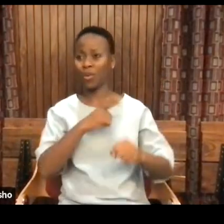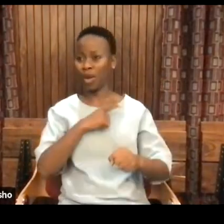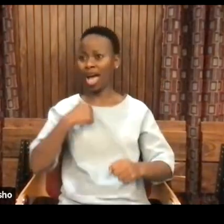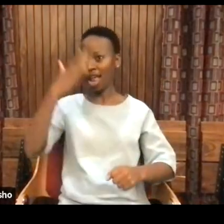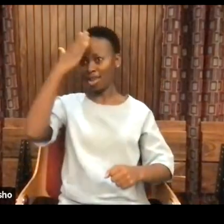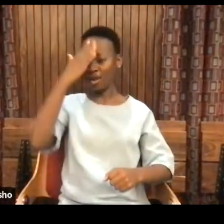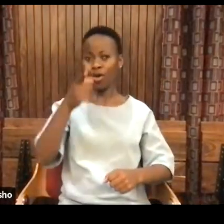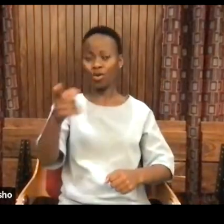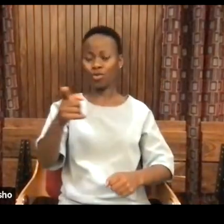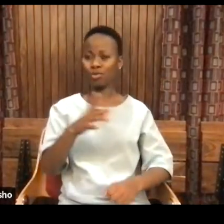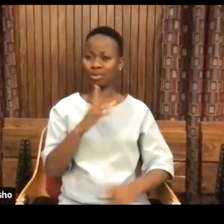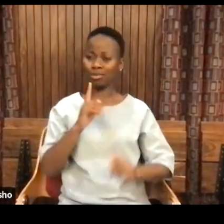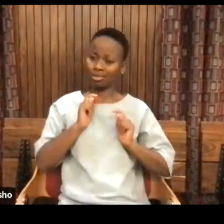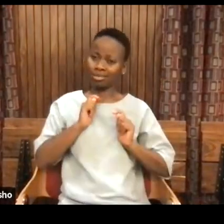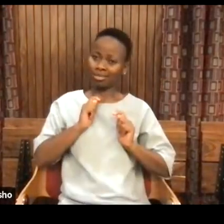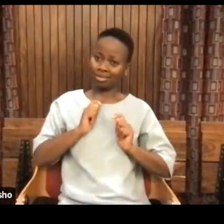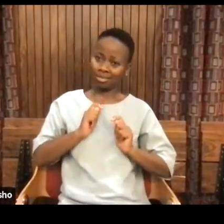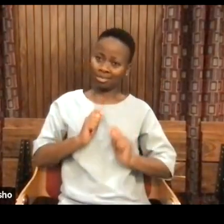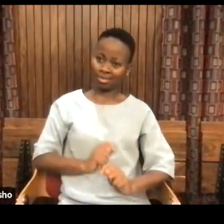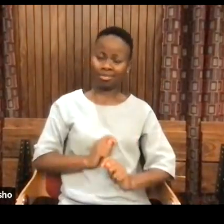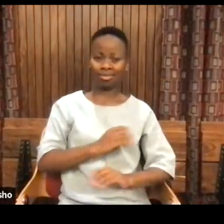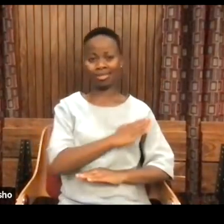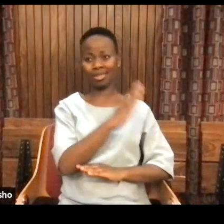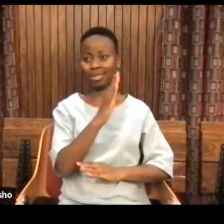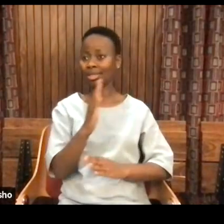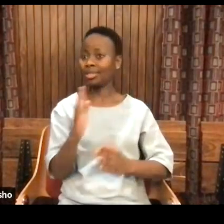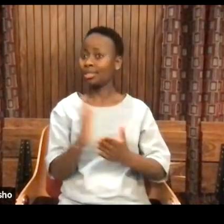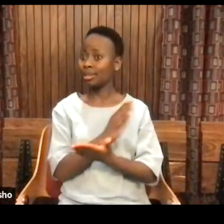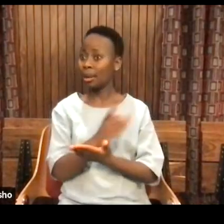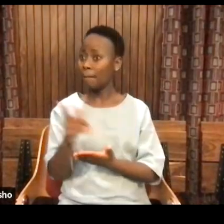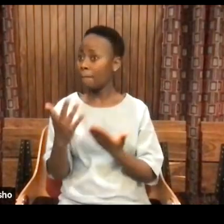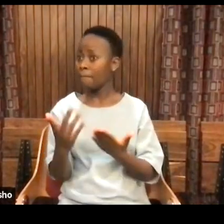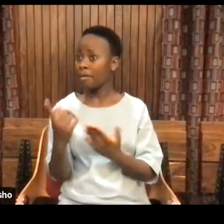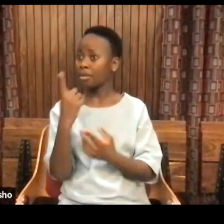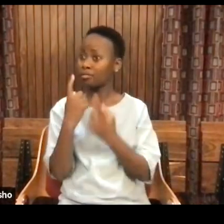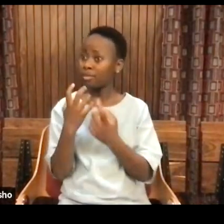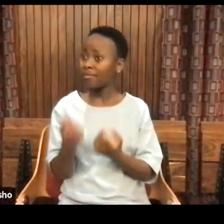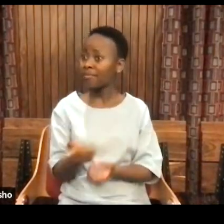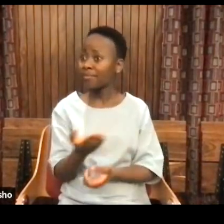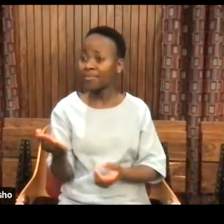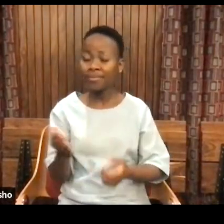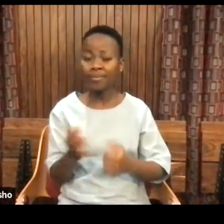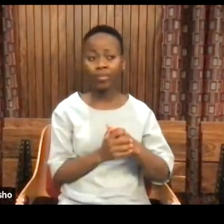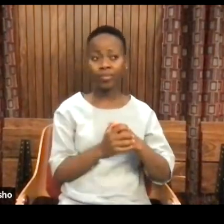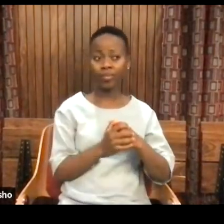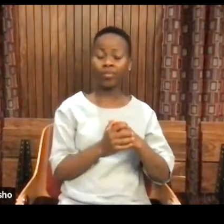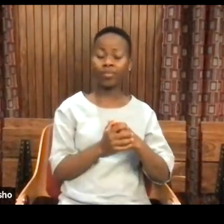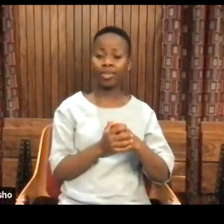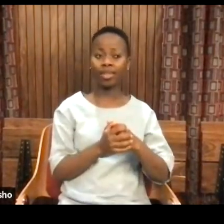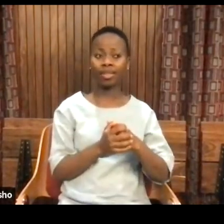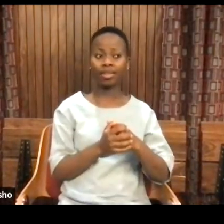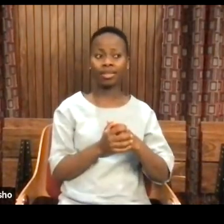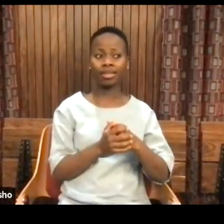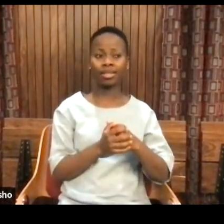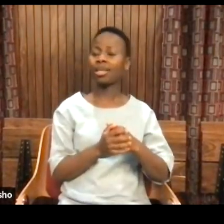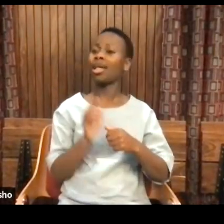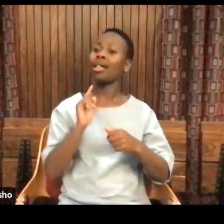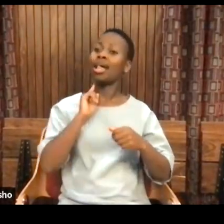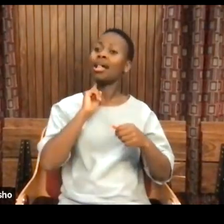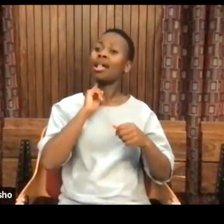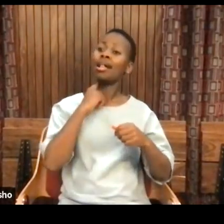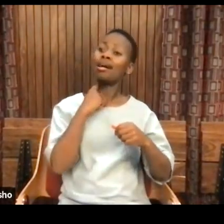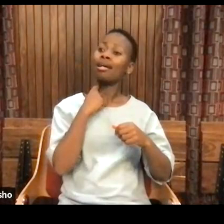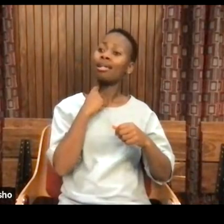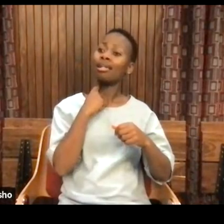long day and a lot of you may have some questions. Well, among the lies, lie,